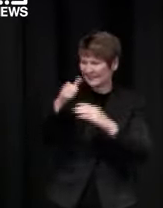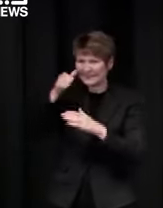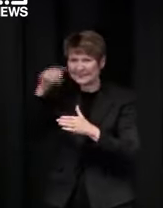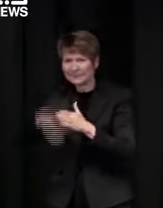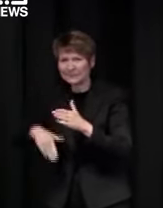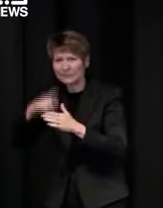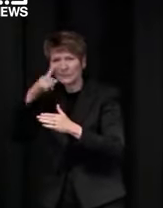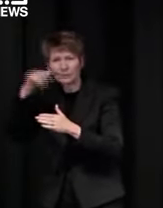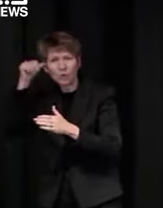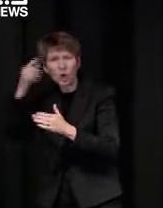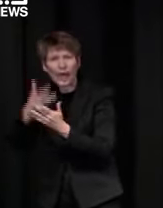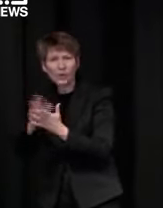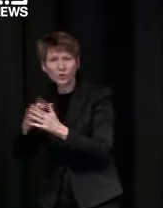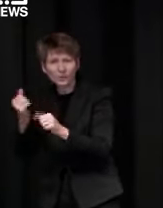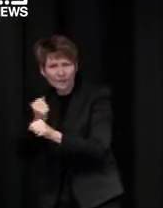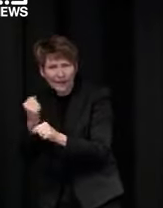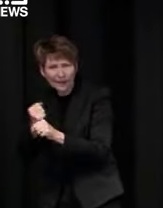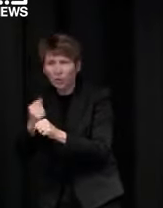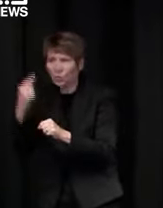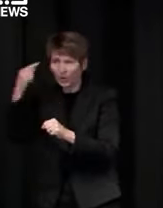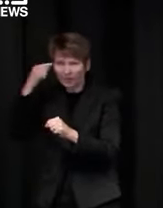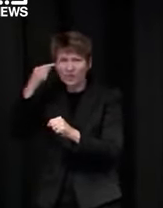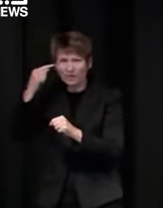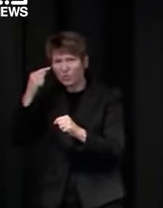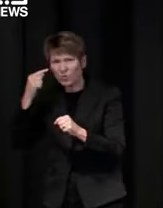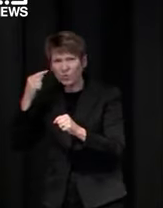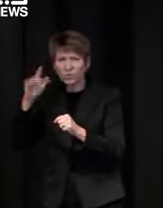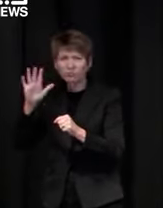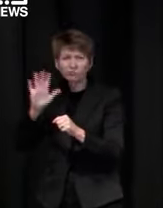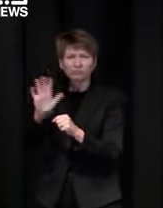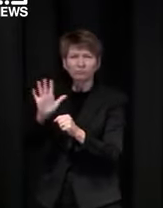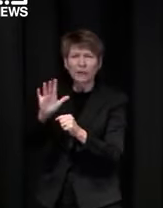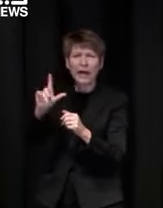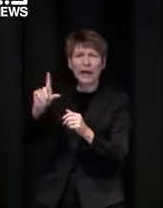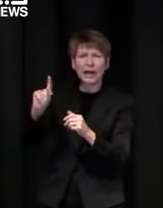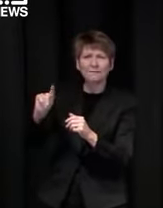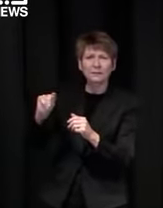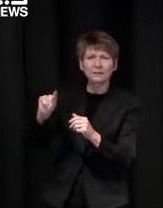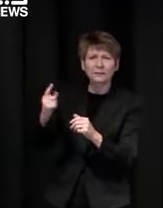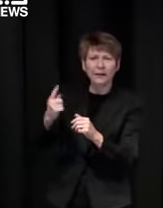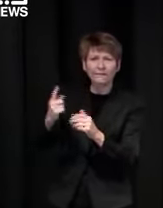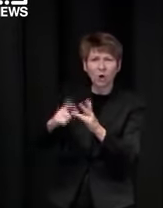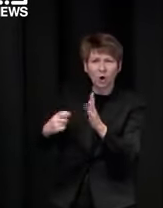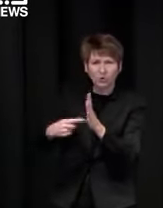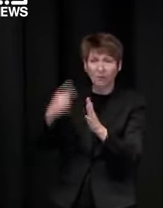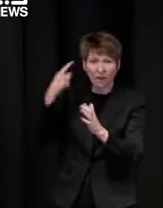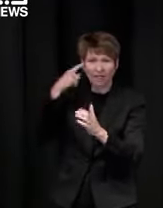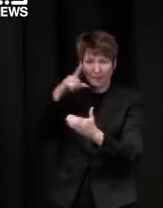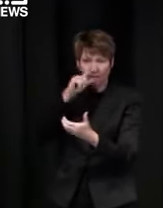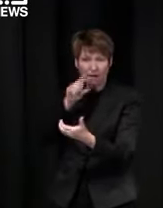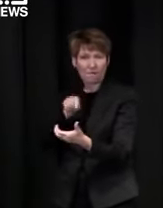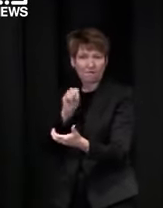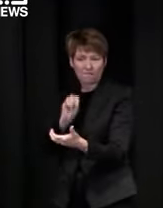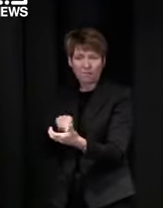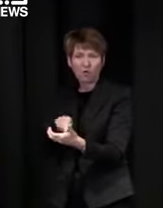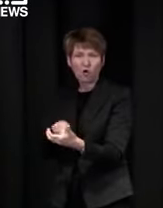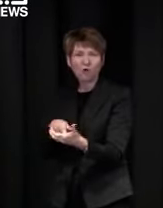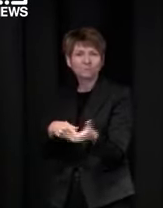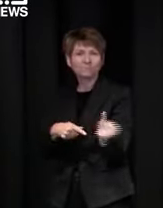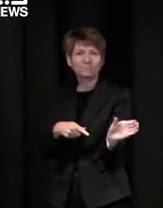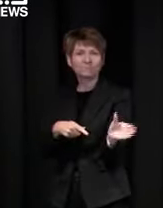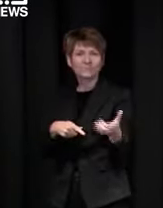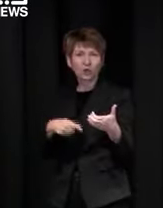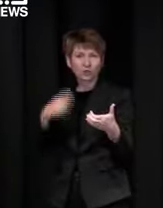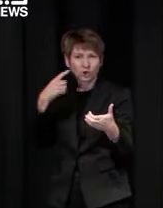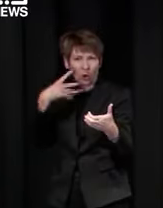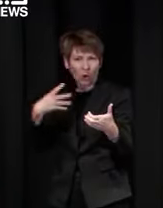that services victoria app will be able you know there'll be a scannable ability um to show your vaccination status sorry i suppose